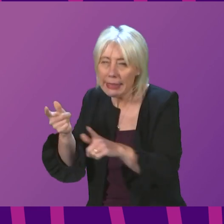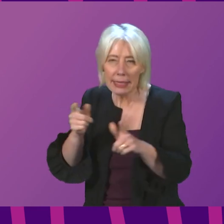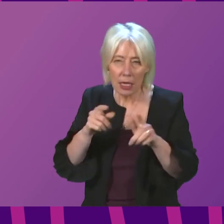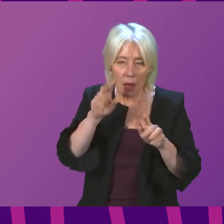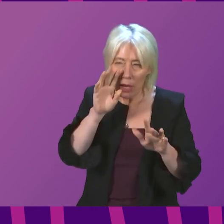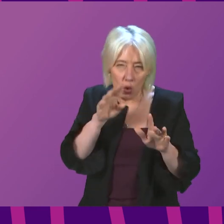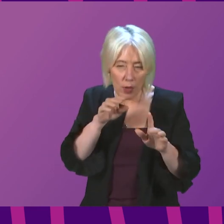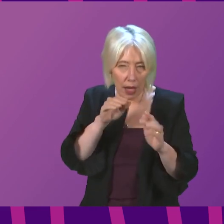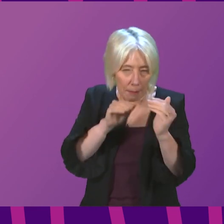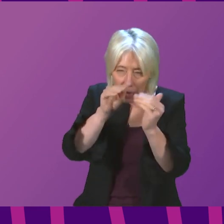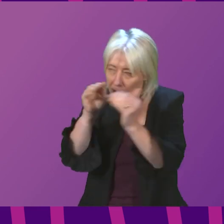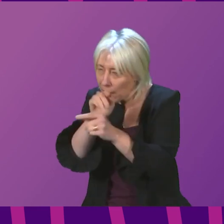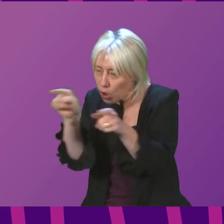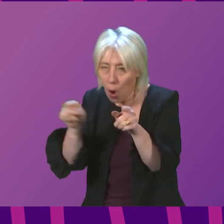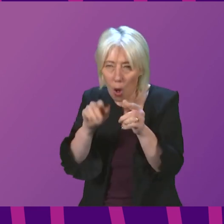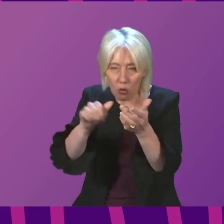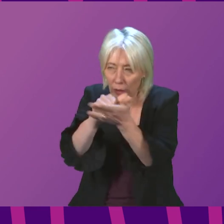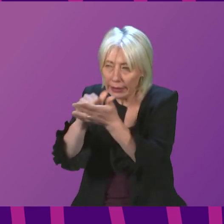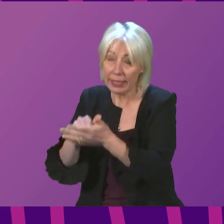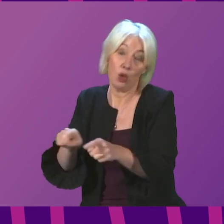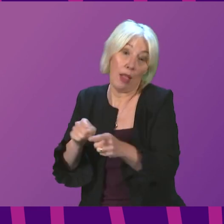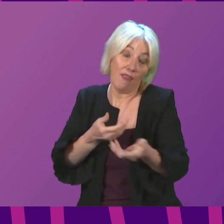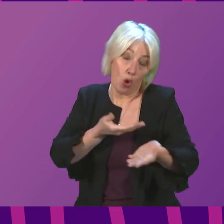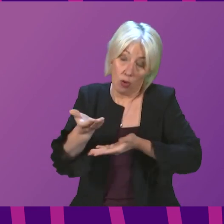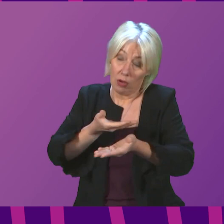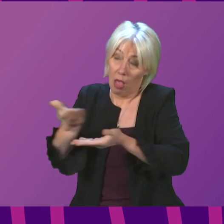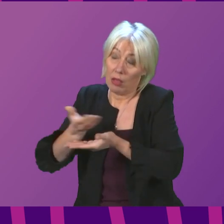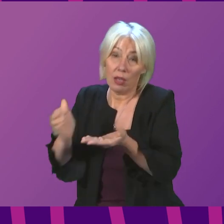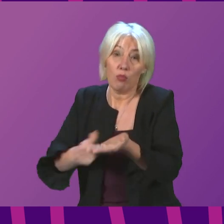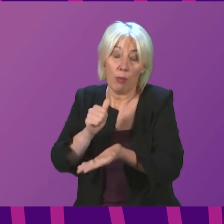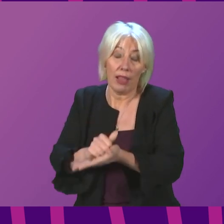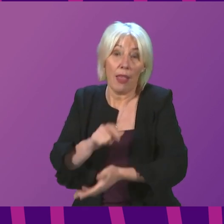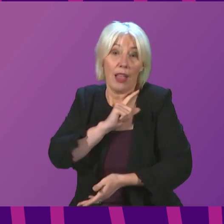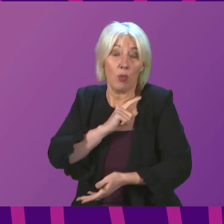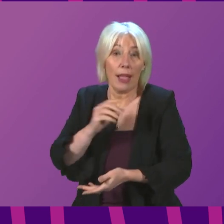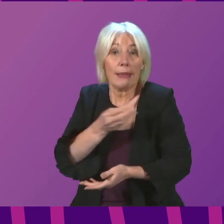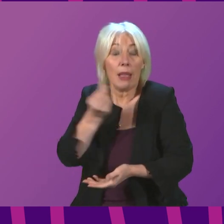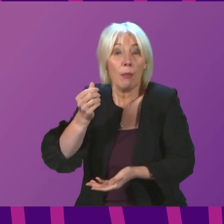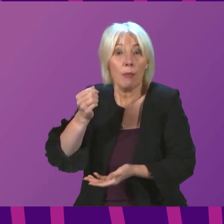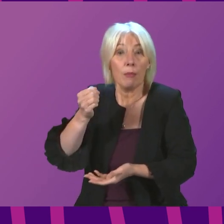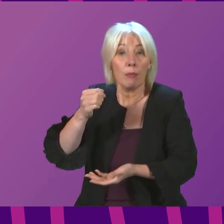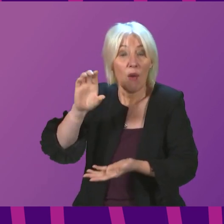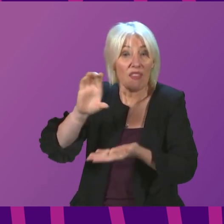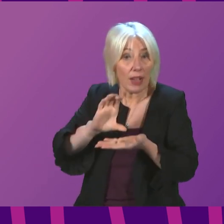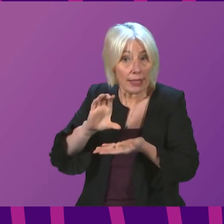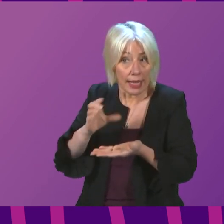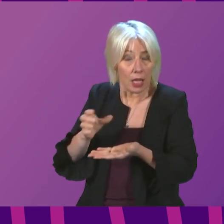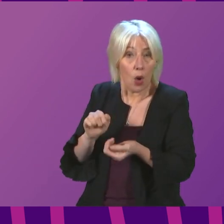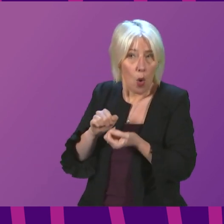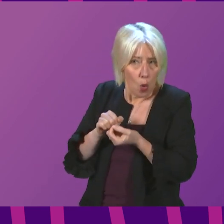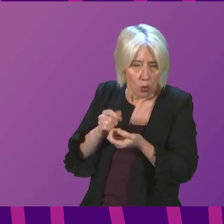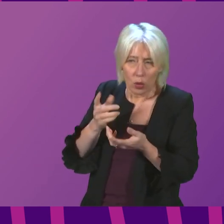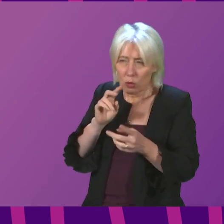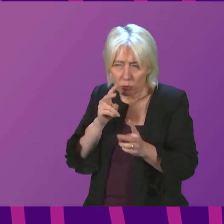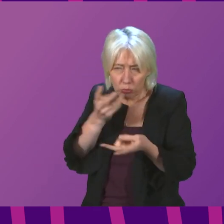On that latter one, it is important that we consult properly, which is why some of the funding we have made available, we are still consulting how best to